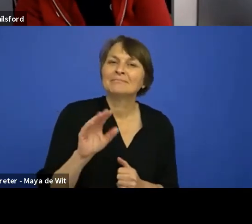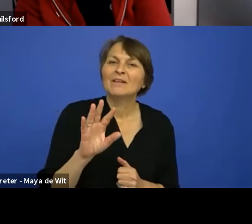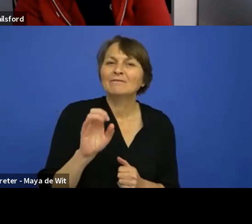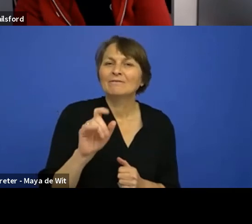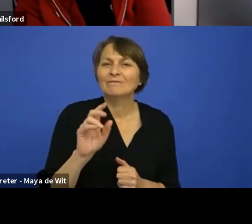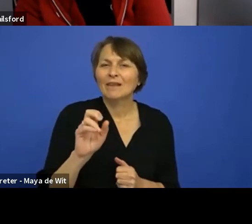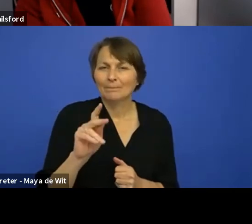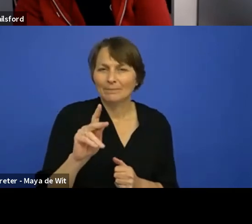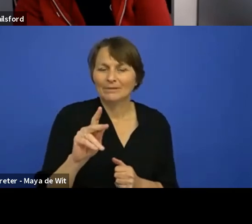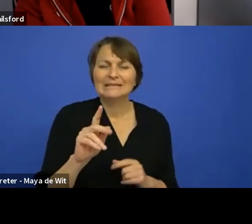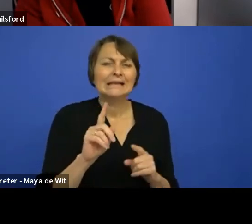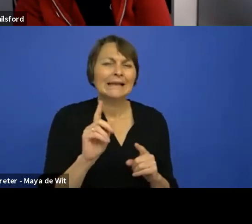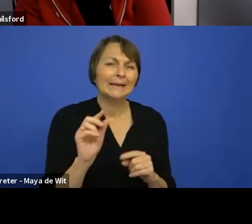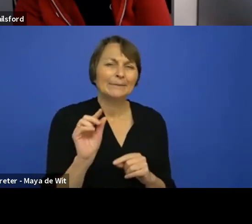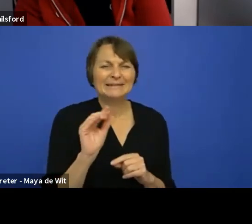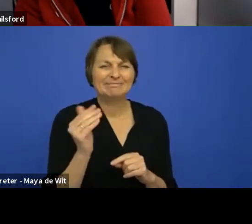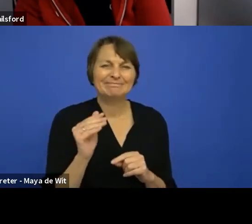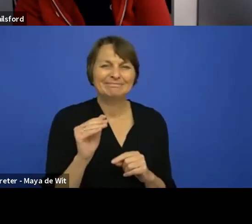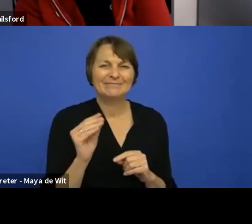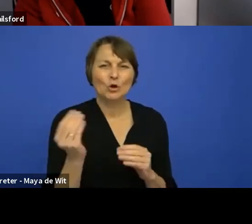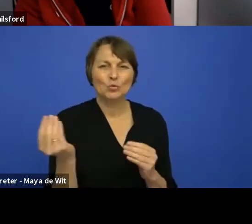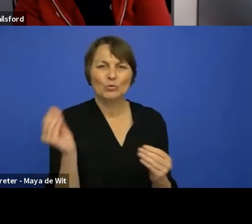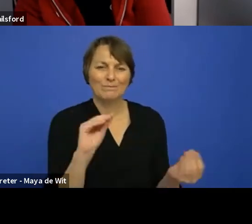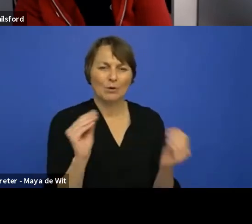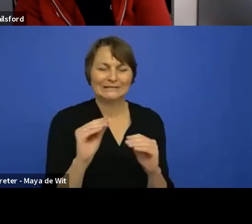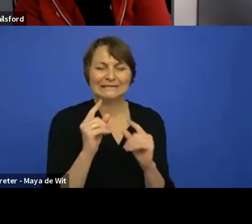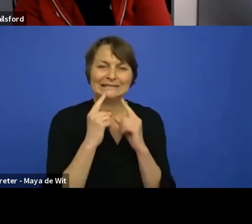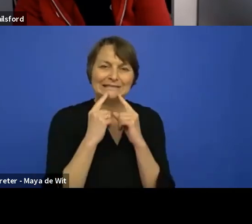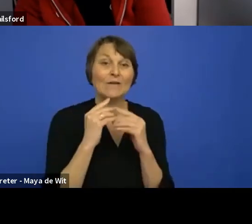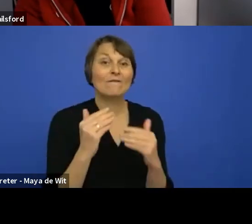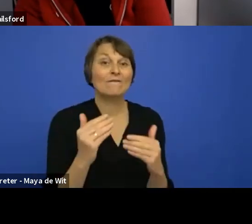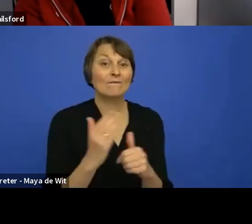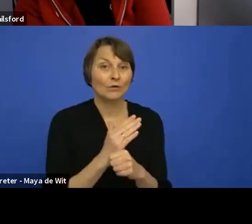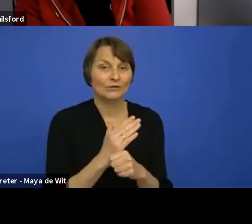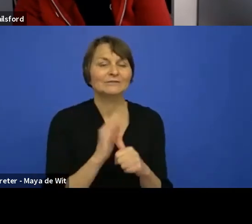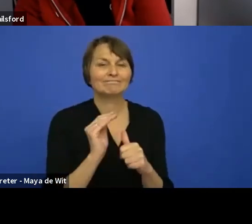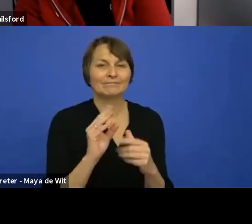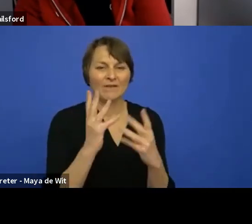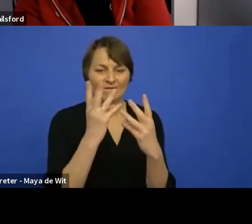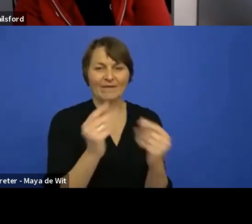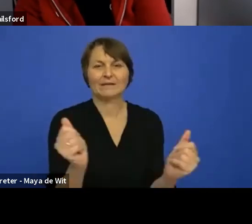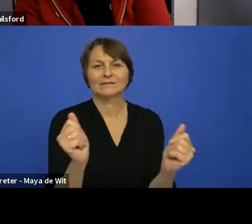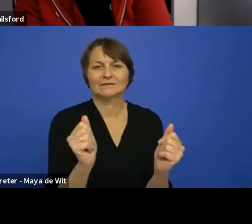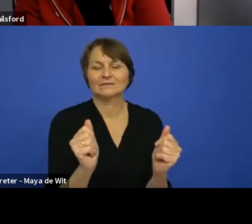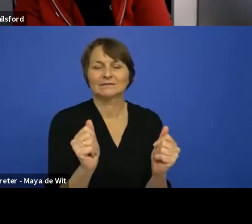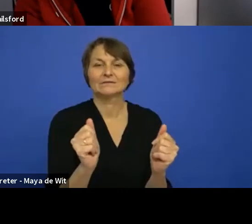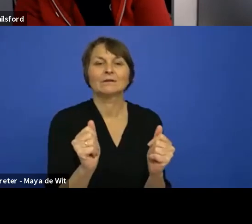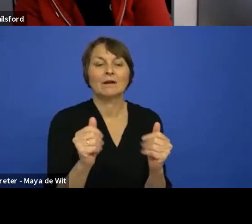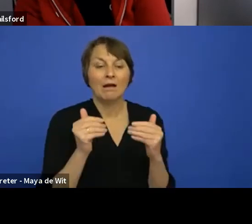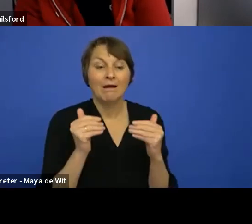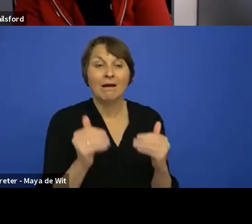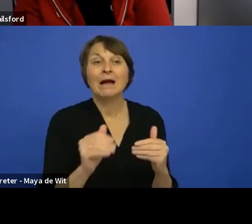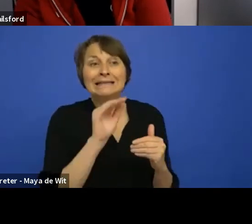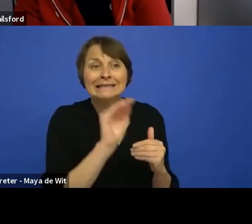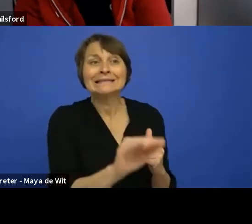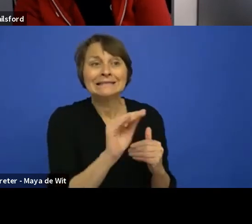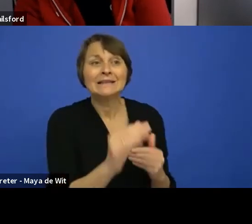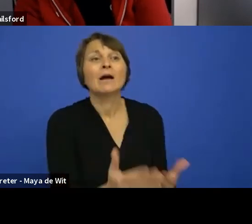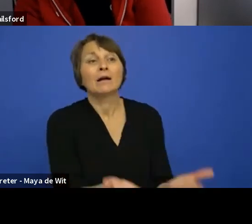the repository that we want to, you know, get fixed, uh, before we, you know, start calling for contributors. But if you're, if you're